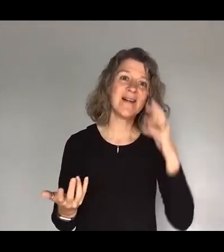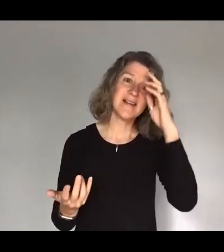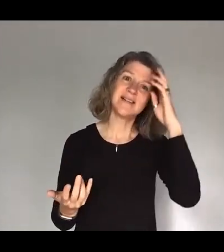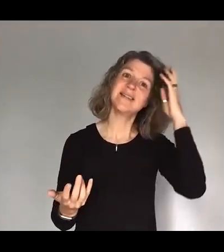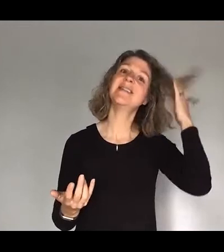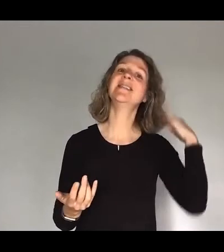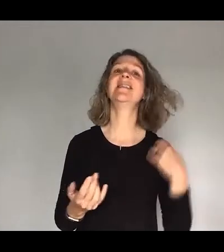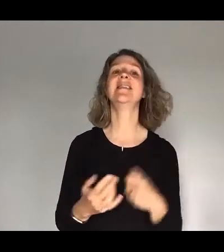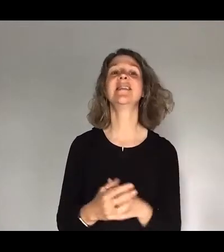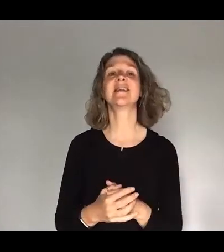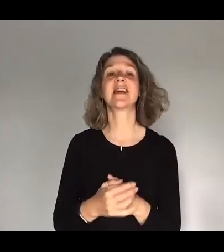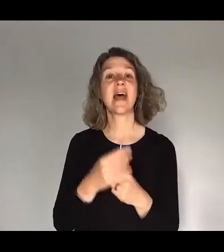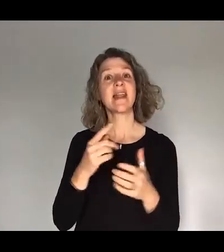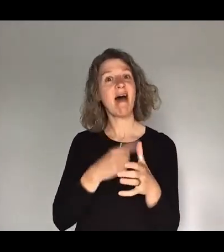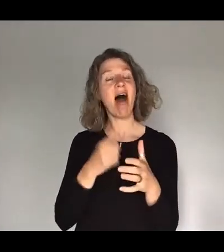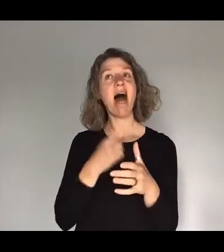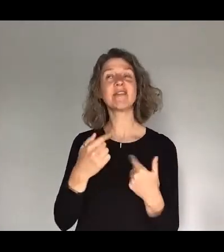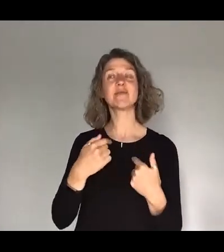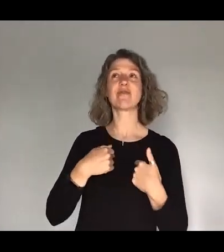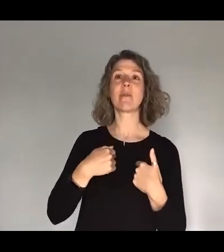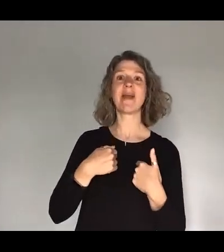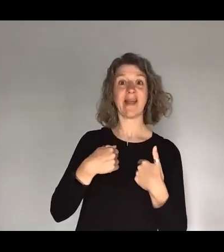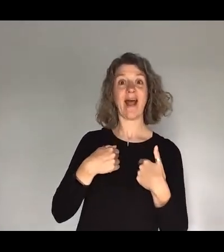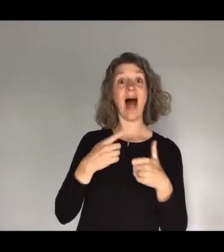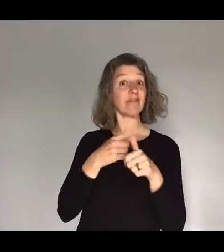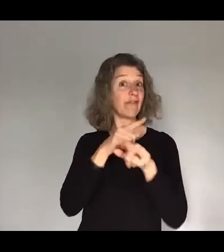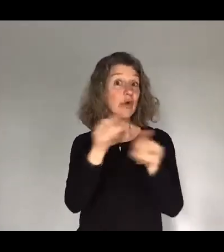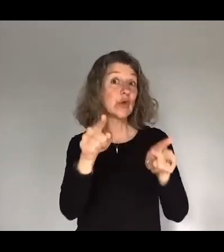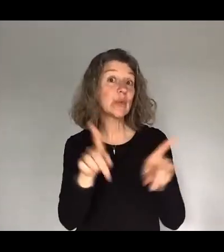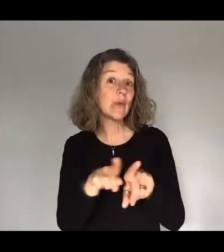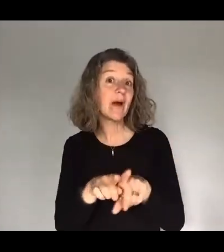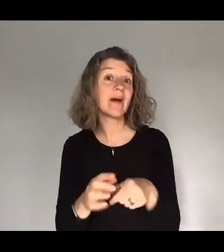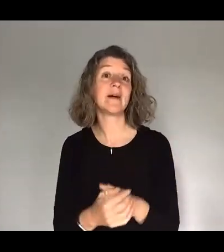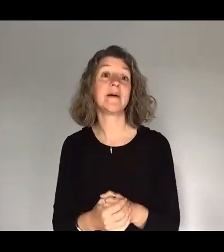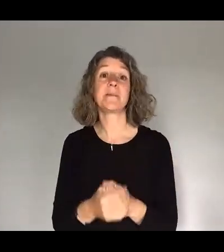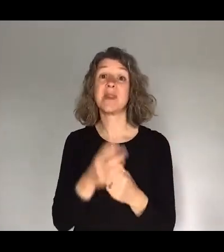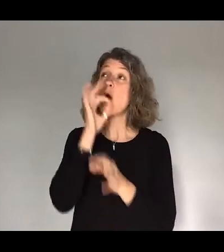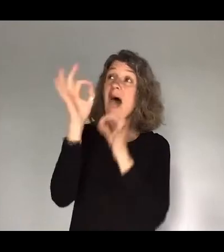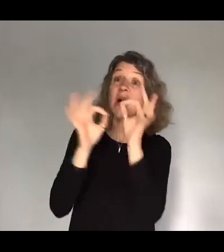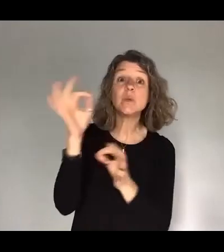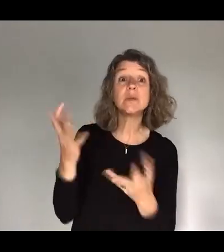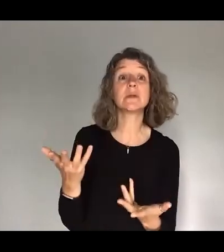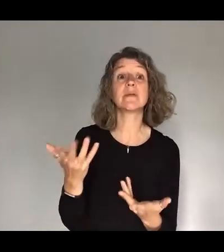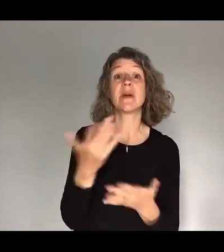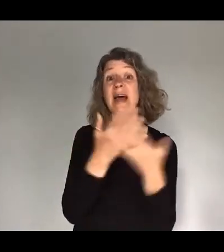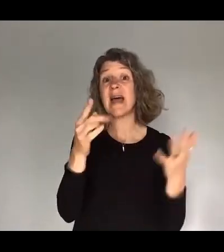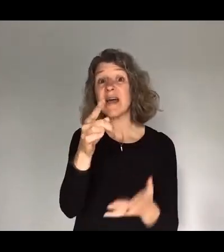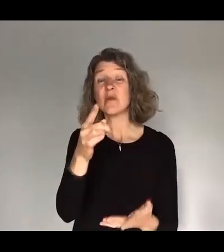It's for anyone that's got questions. But specifically, I'd say it's for anyone that doesn't necessarily come from a church background,